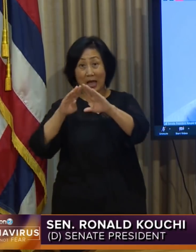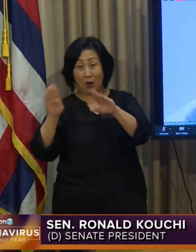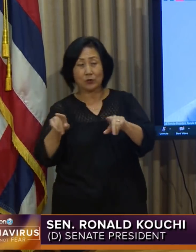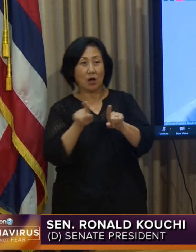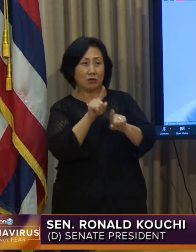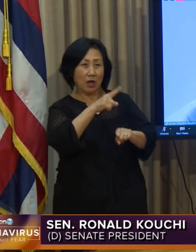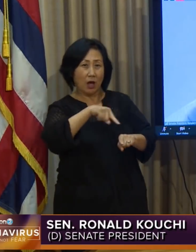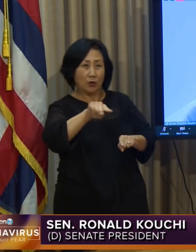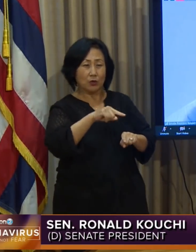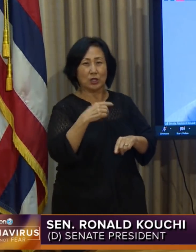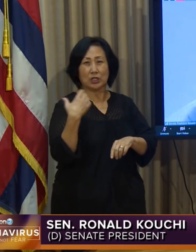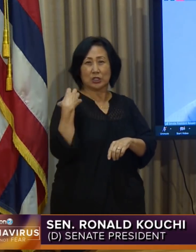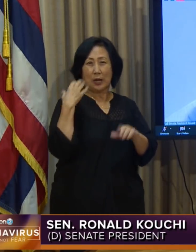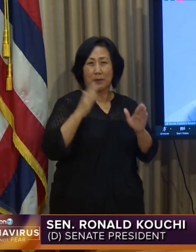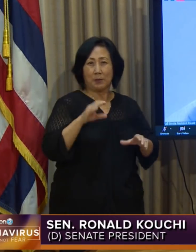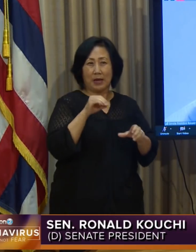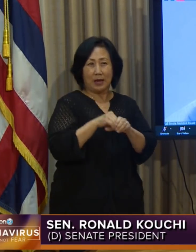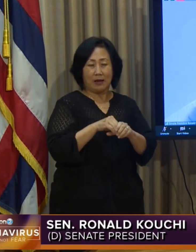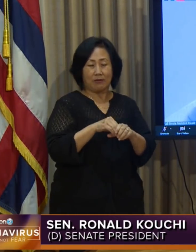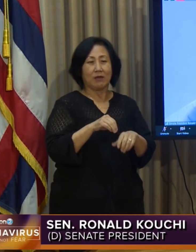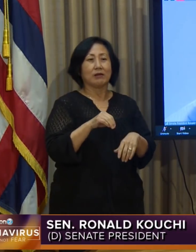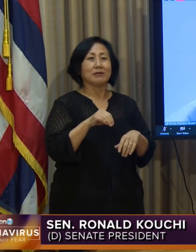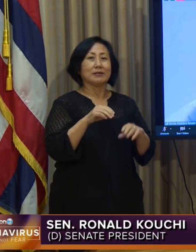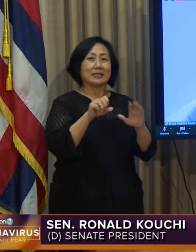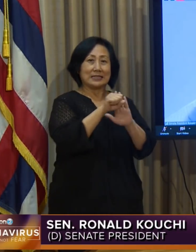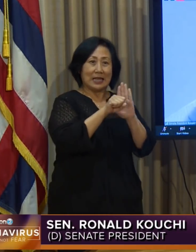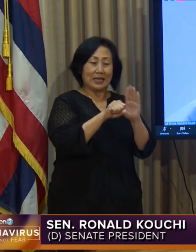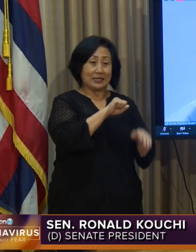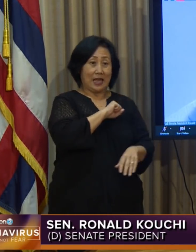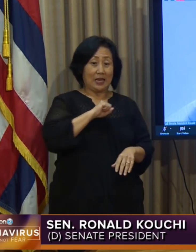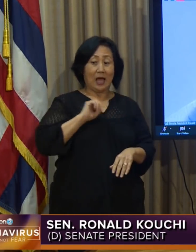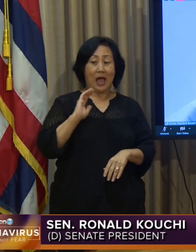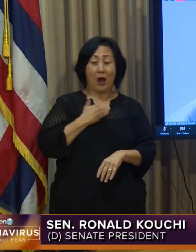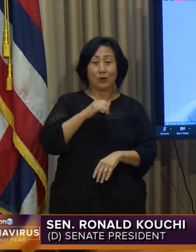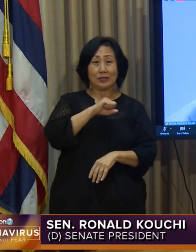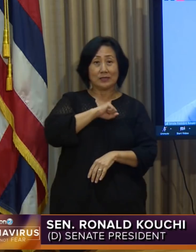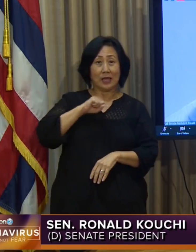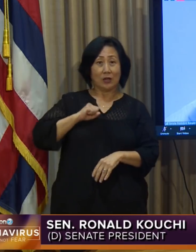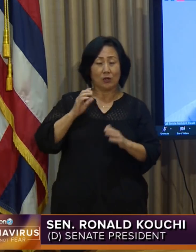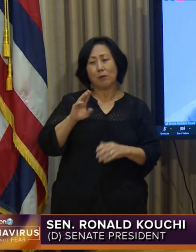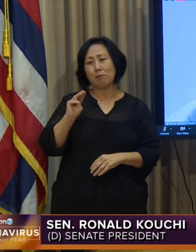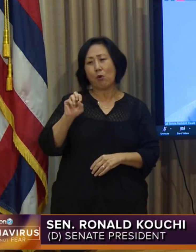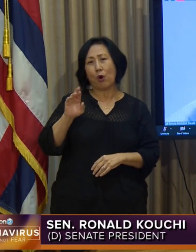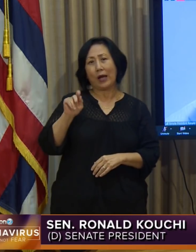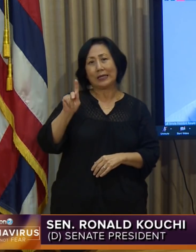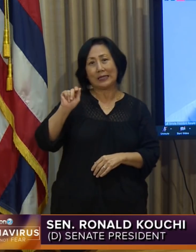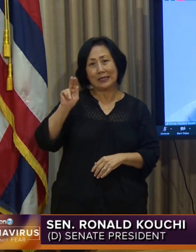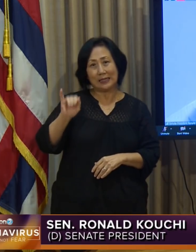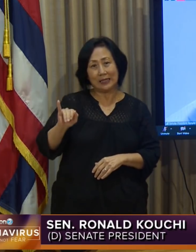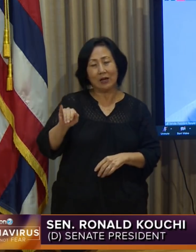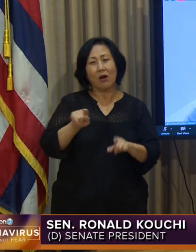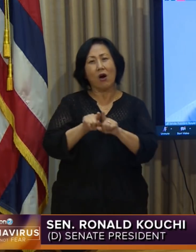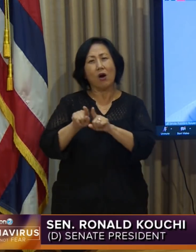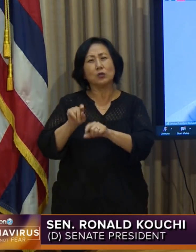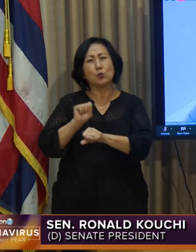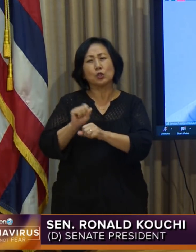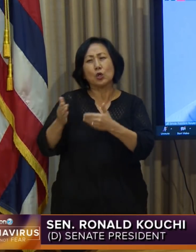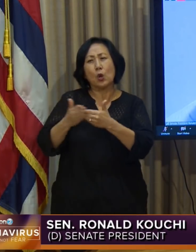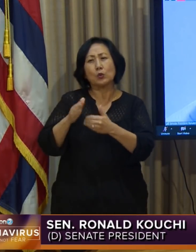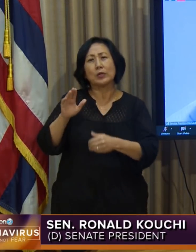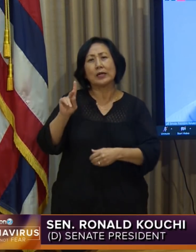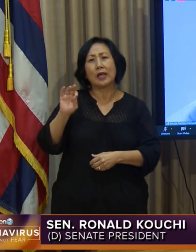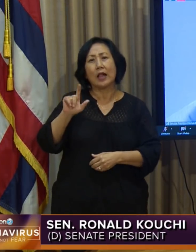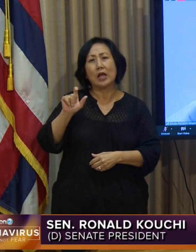work that they did. On our side, I know Senator Moriwaki has worked closely with Senator Dela Cruz in